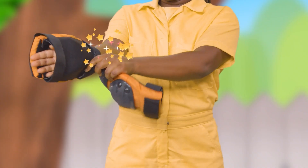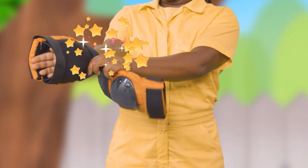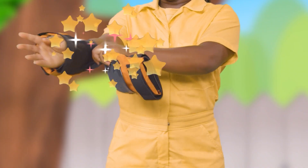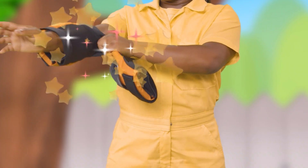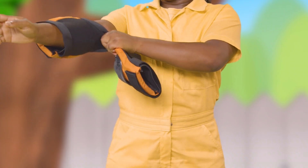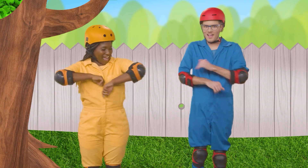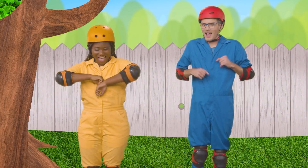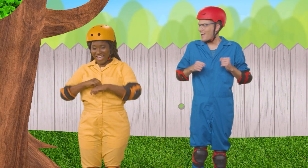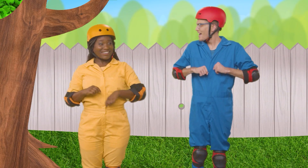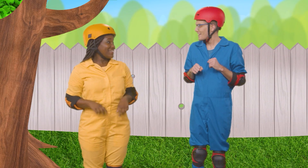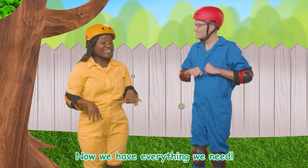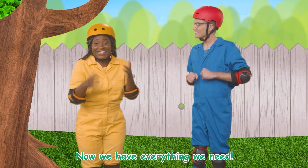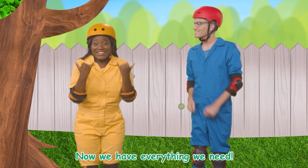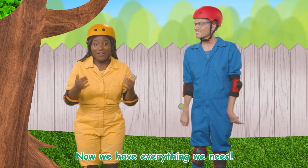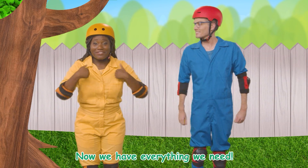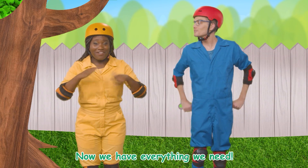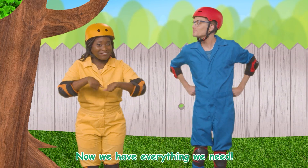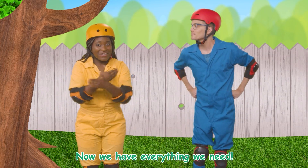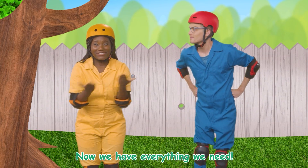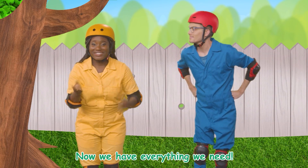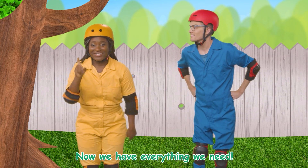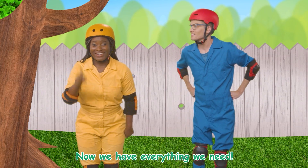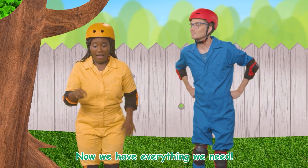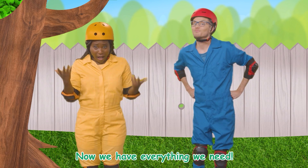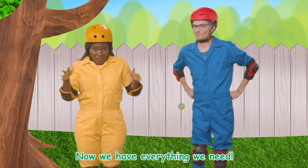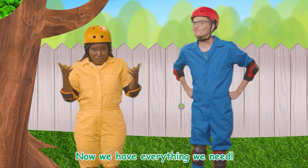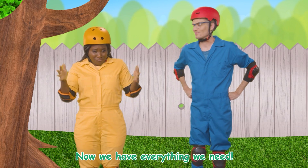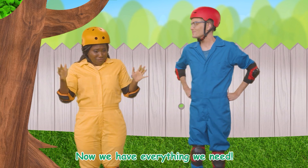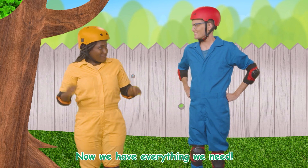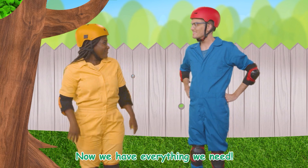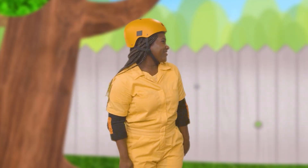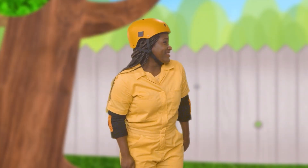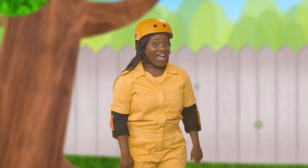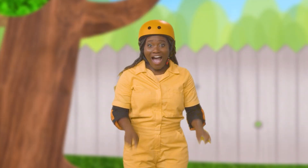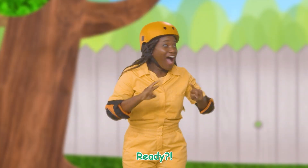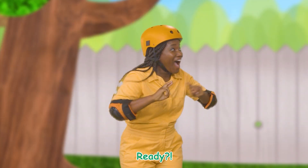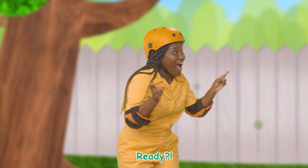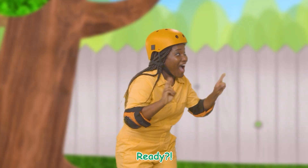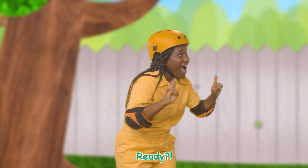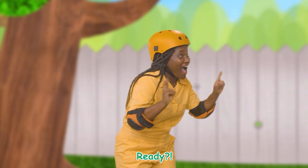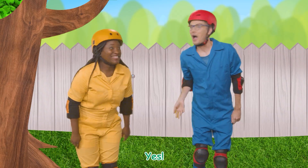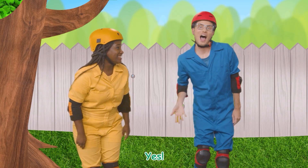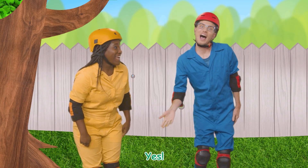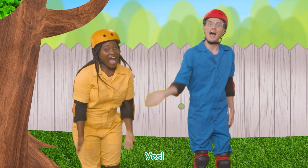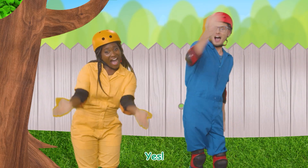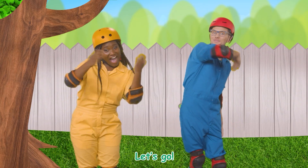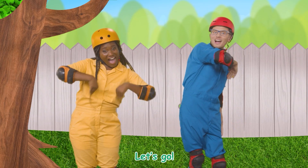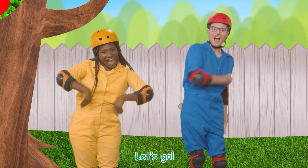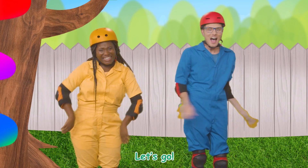Yay Now we have everything we need Ready? Yes Let's go